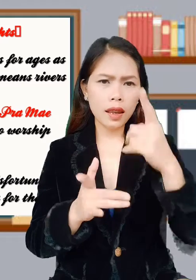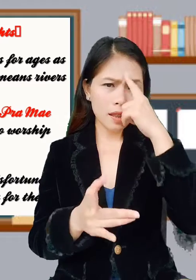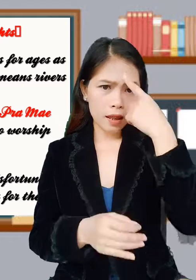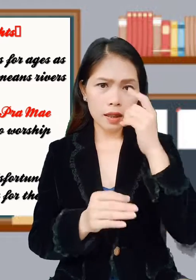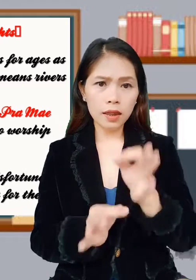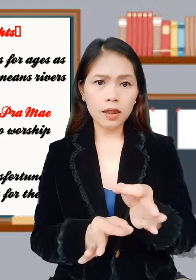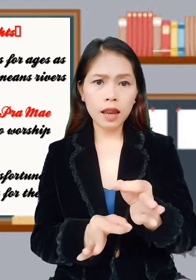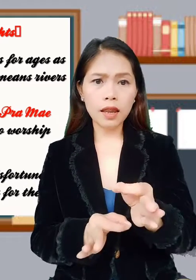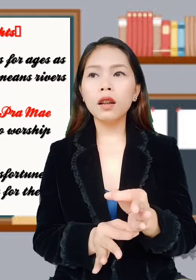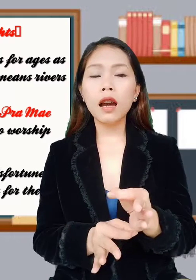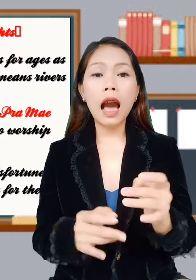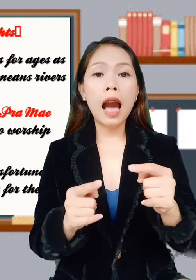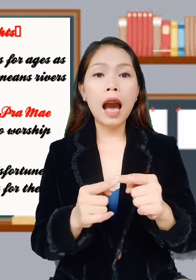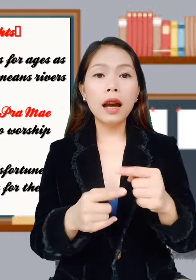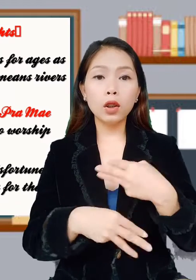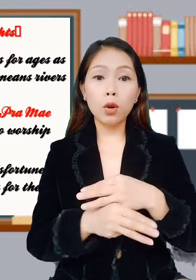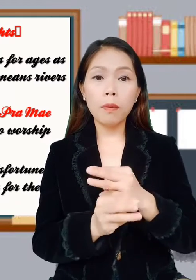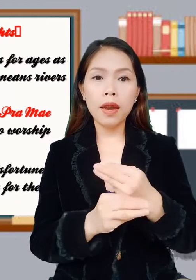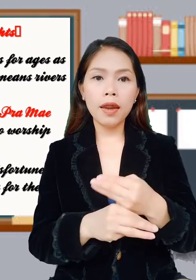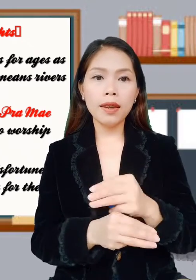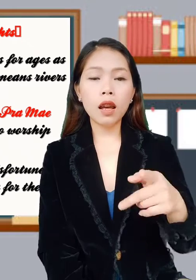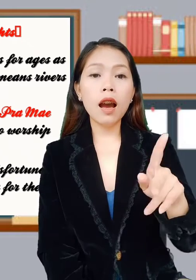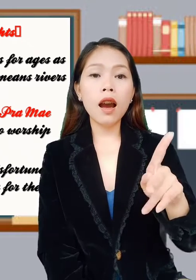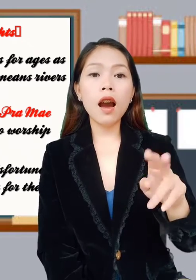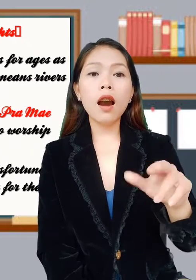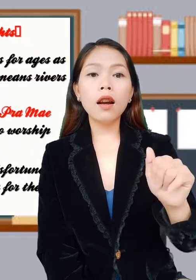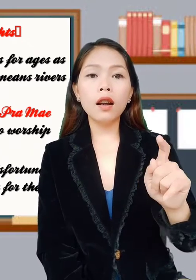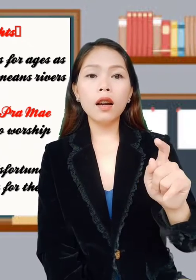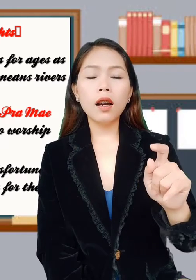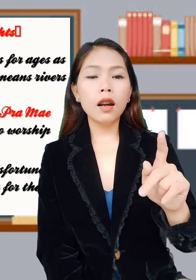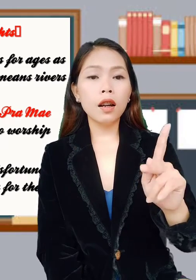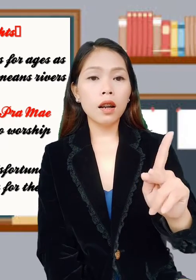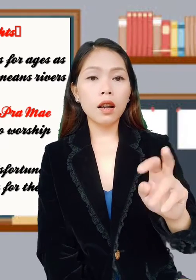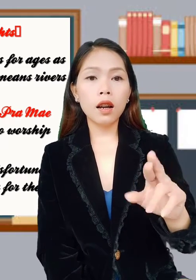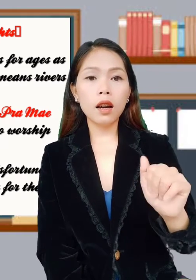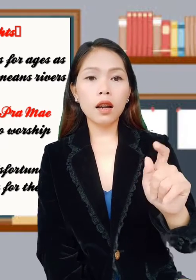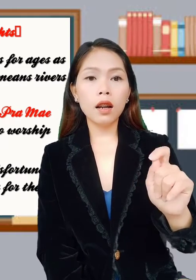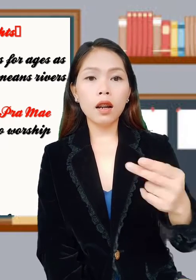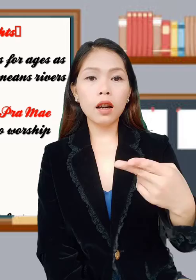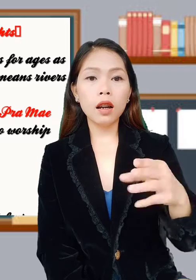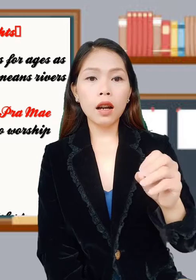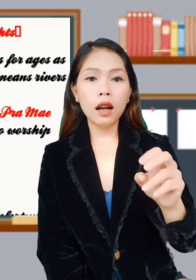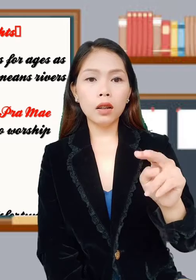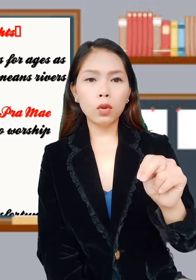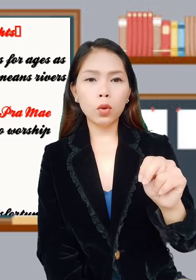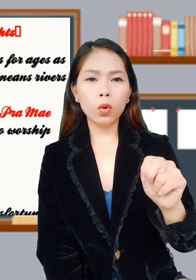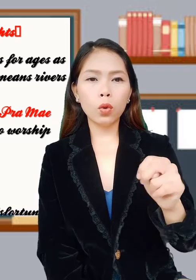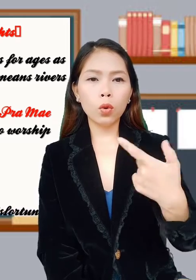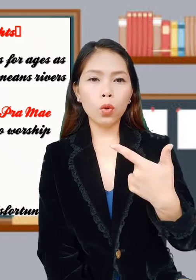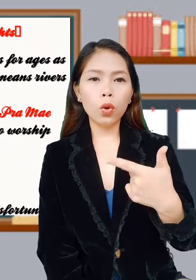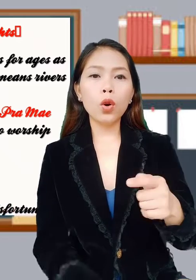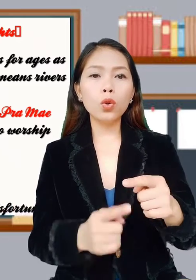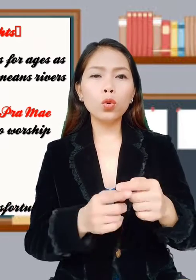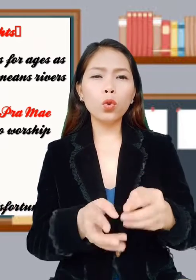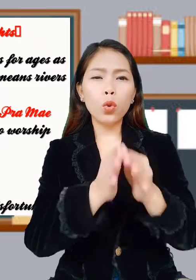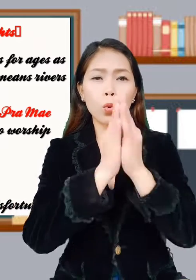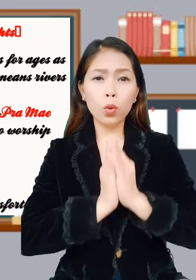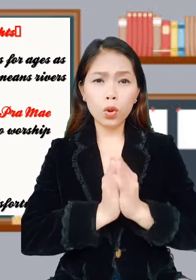Thai's decided to make ratong for worship and ask for